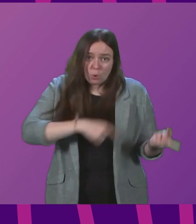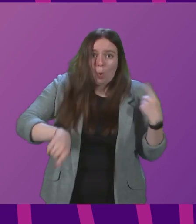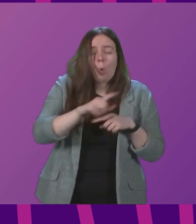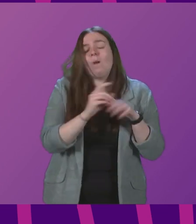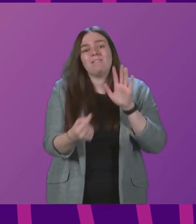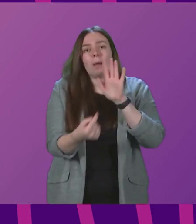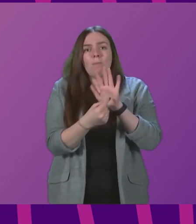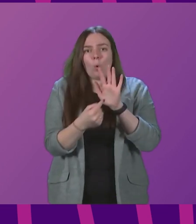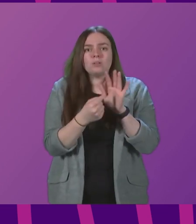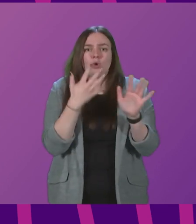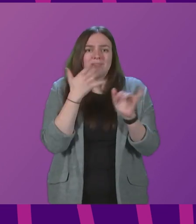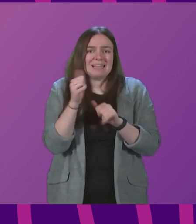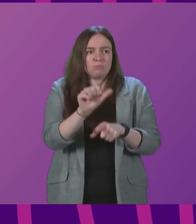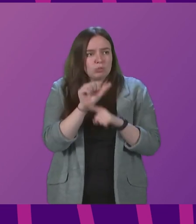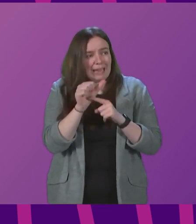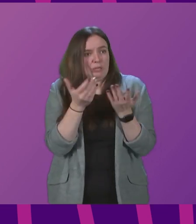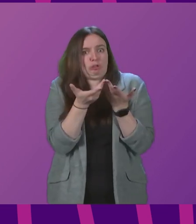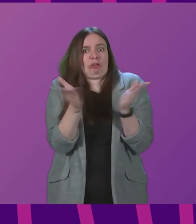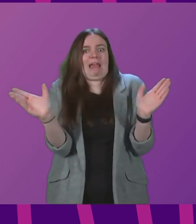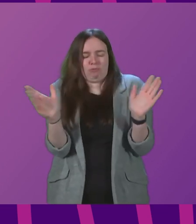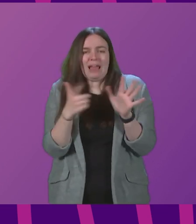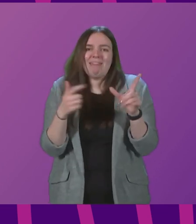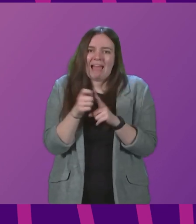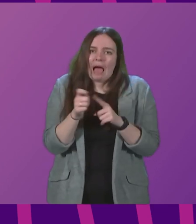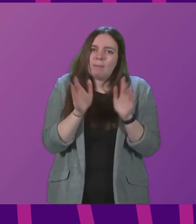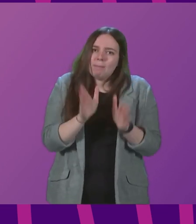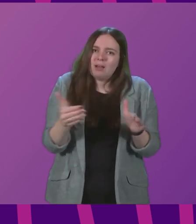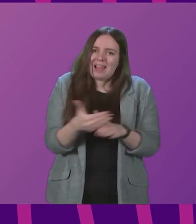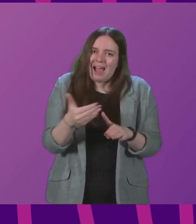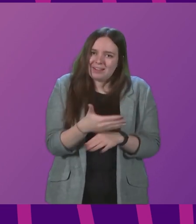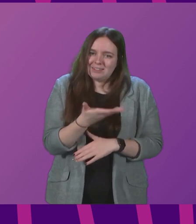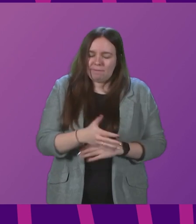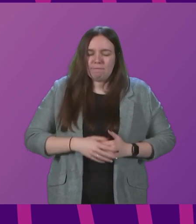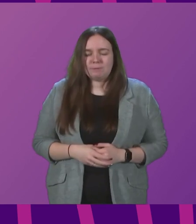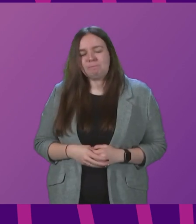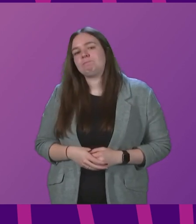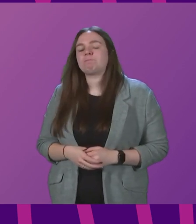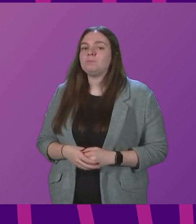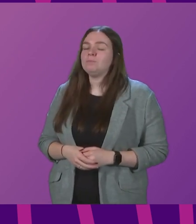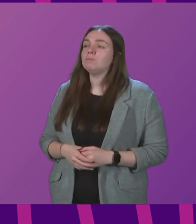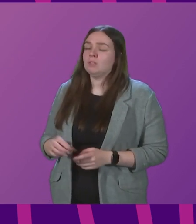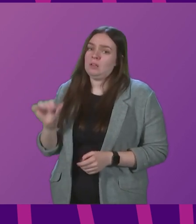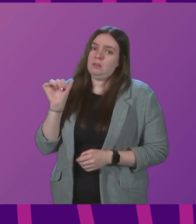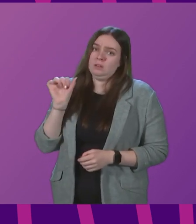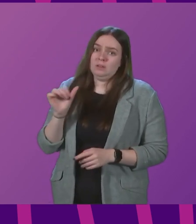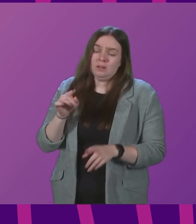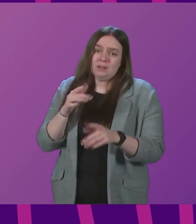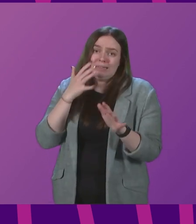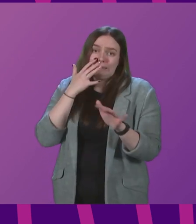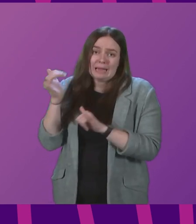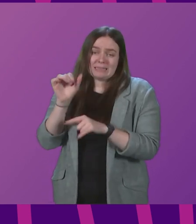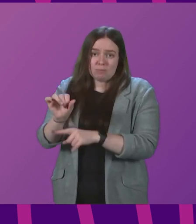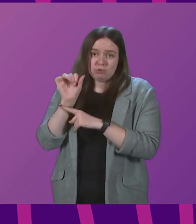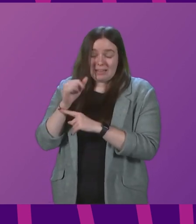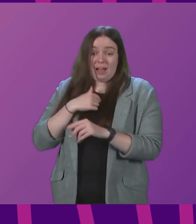of Test and Protect generally and keeping the app active? The First Minister. Yeah, mean, Test and Protect, you know, I